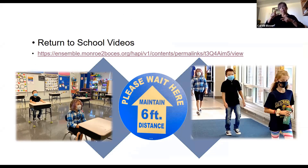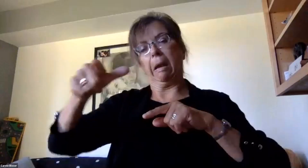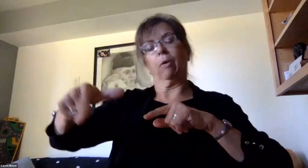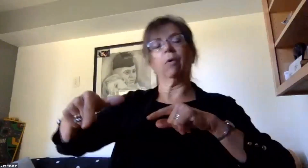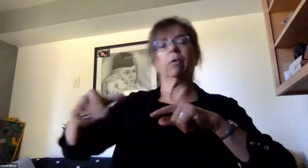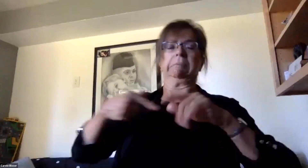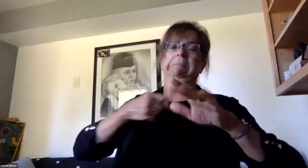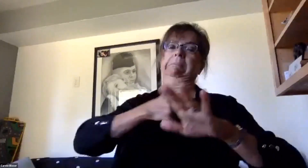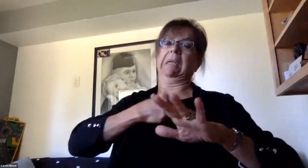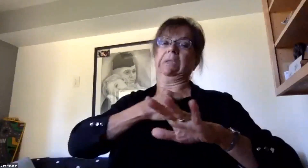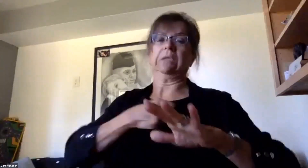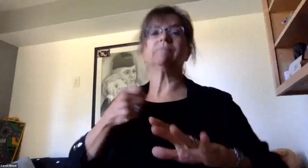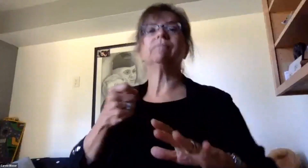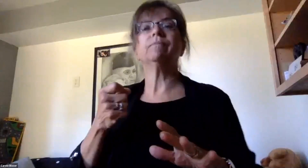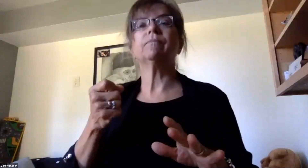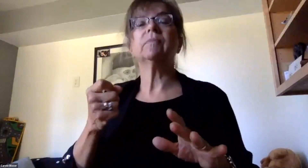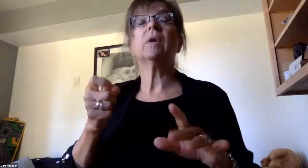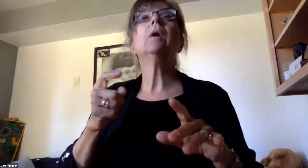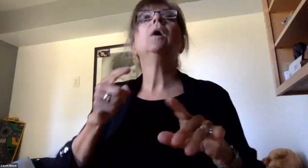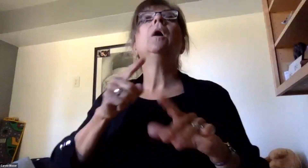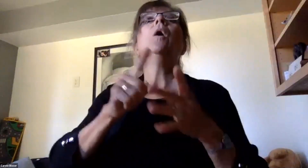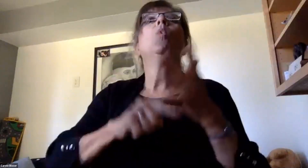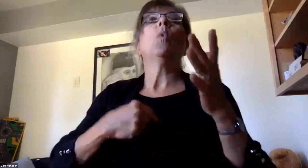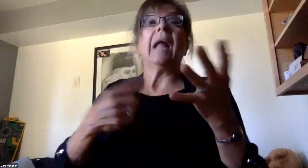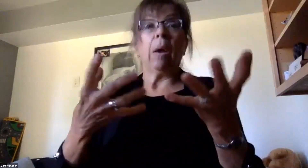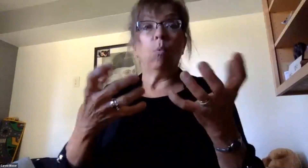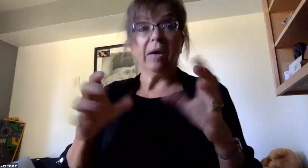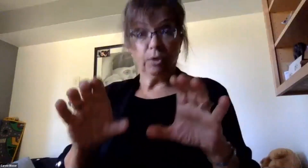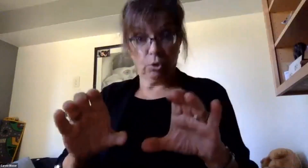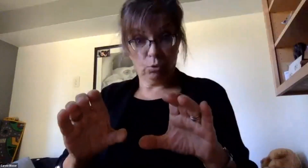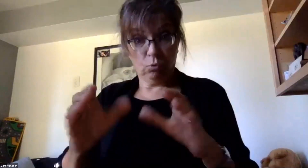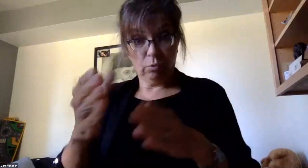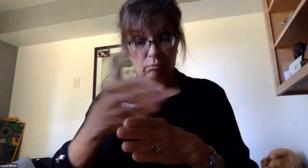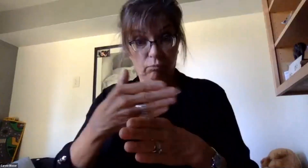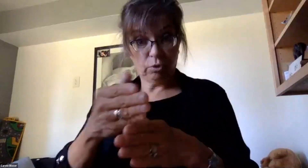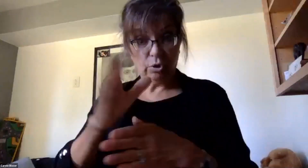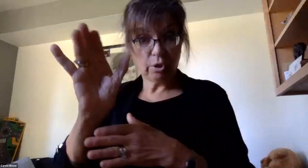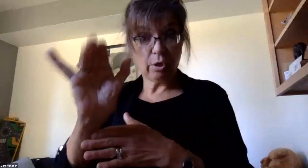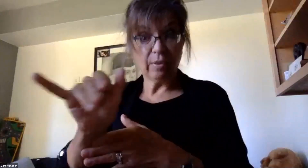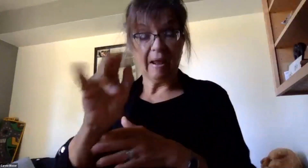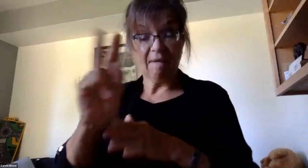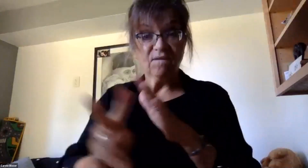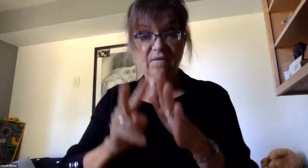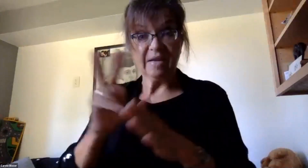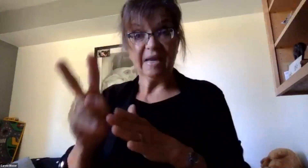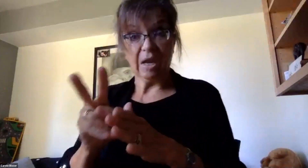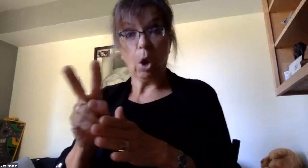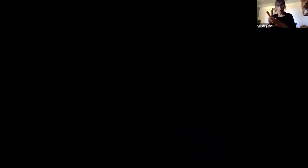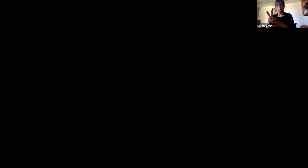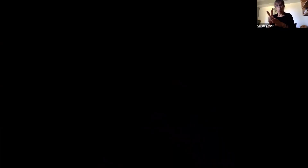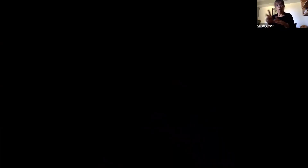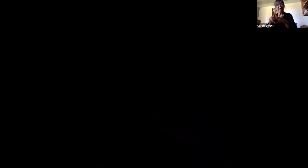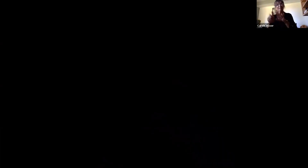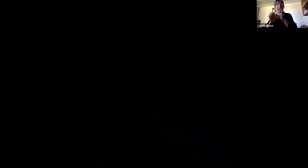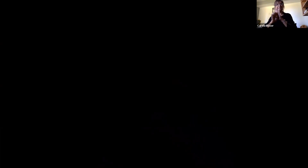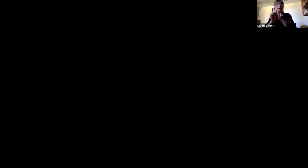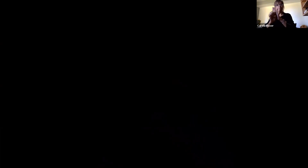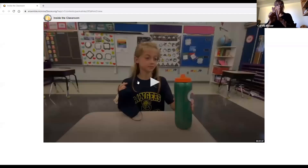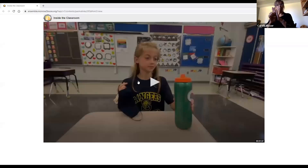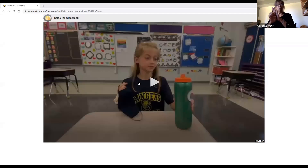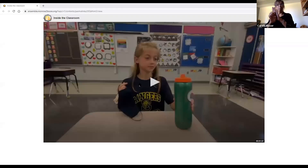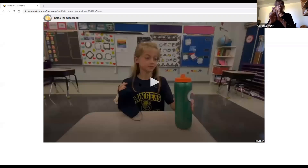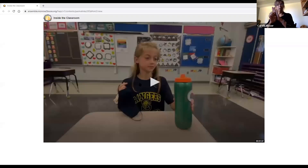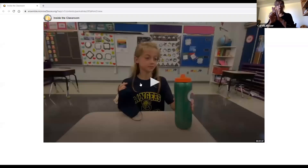apologize for that. But what I would like to do is share that the video we were going to show was an example of one of these vignettes.